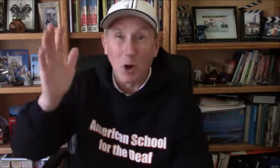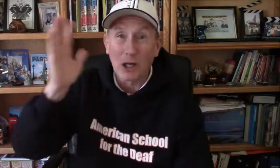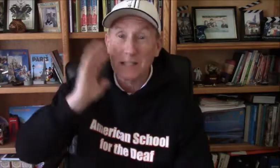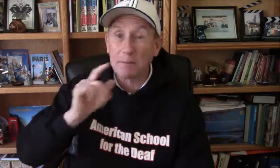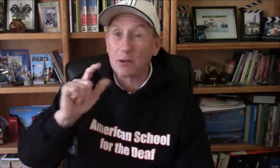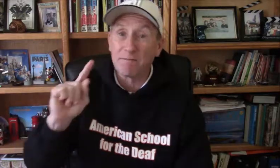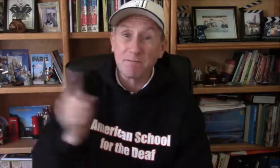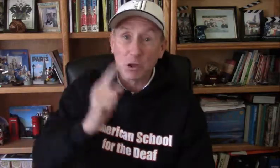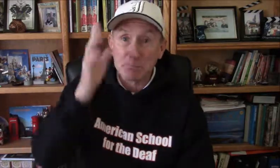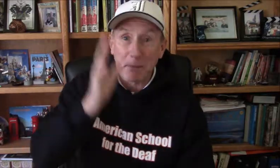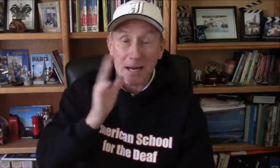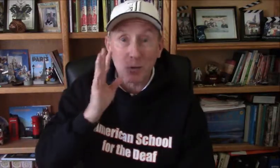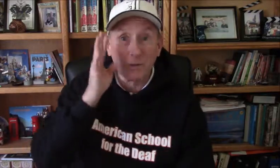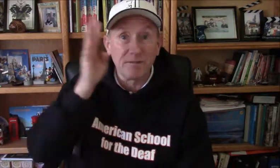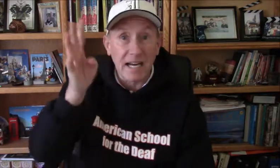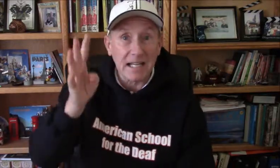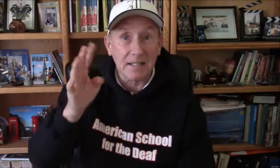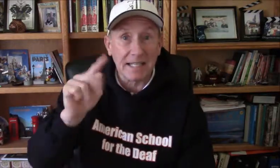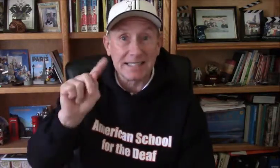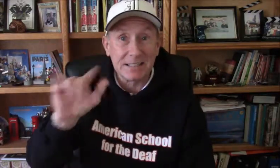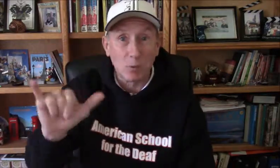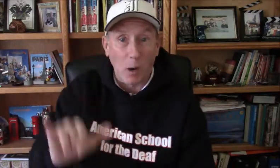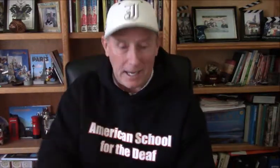I was the first man who defended the T.Y.